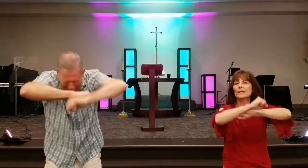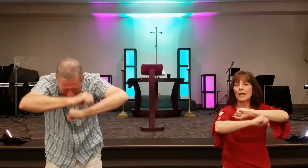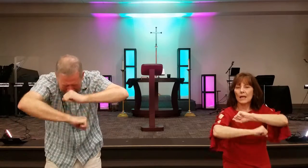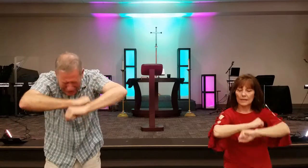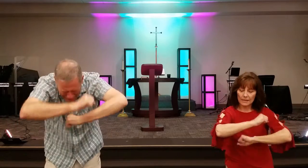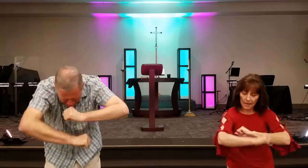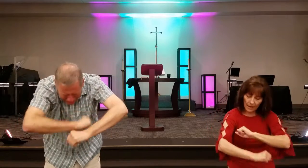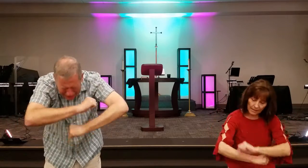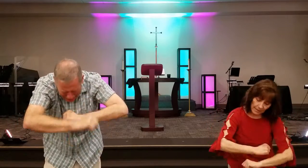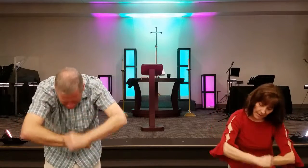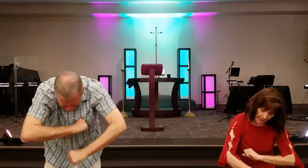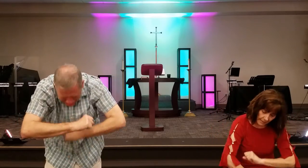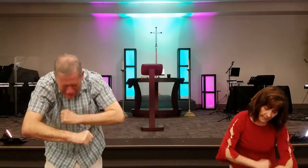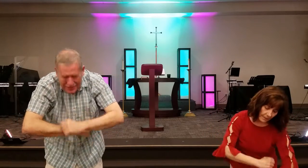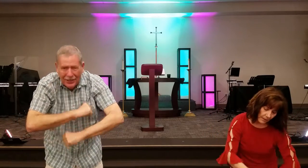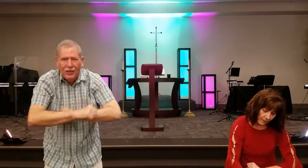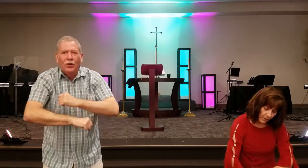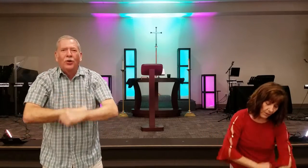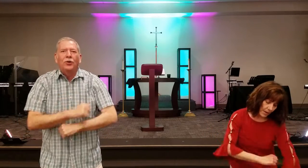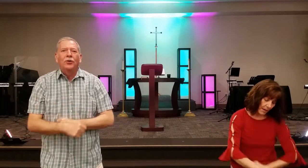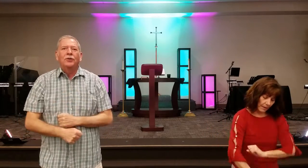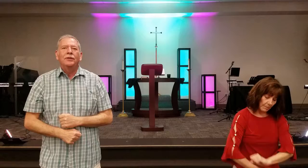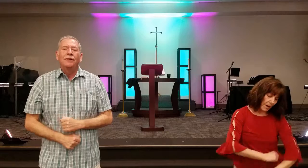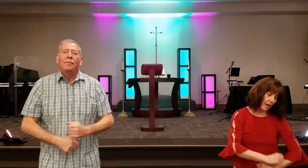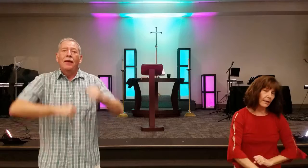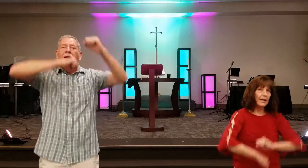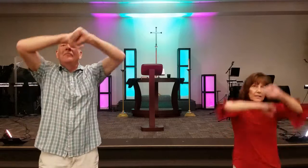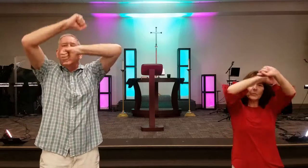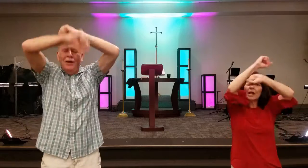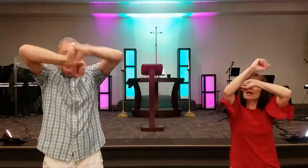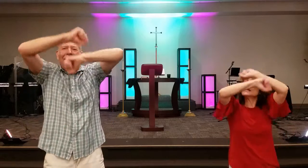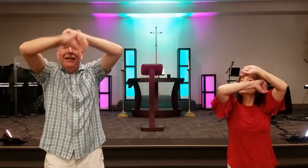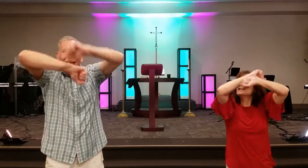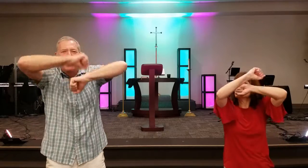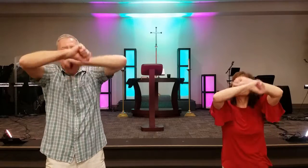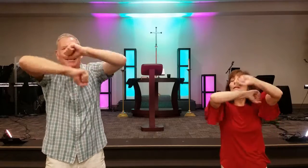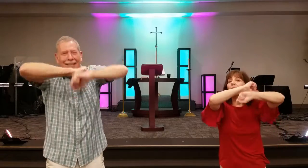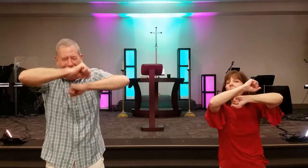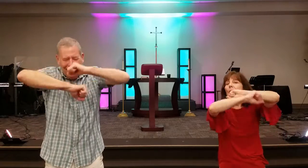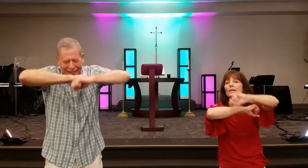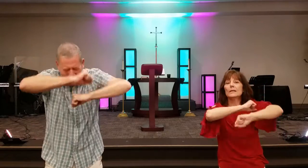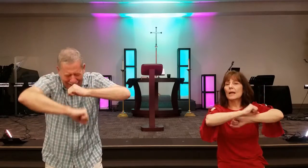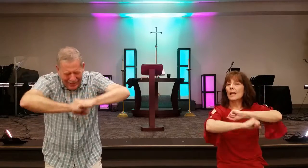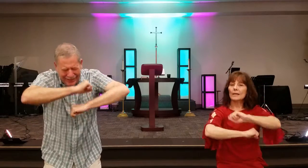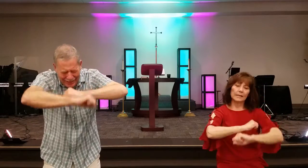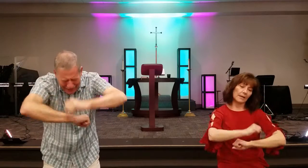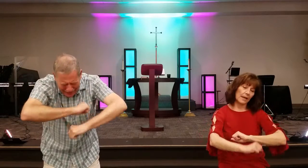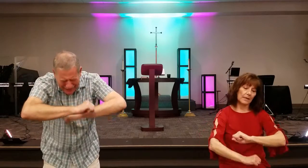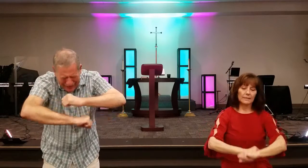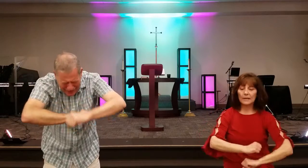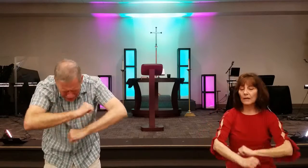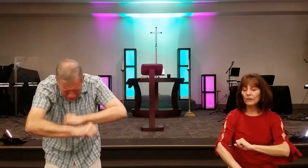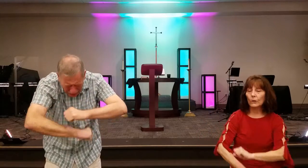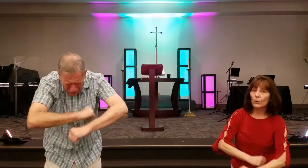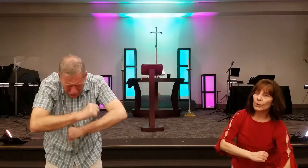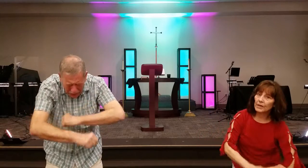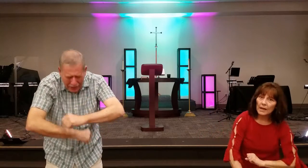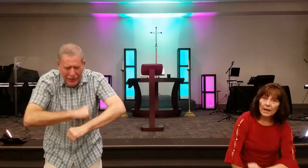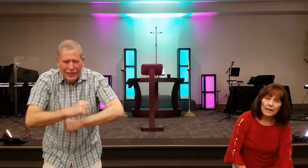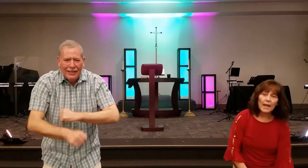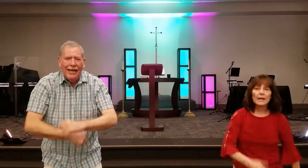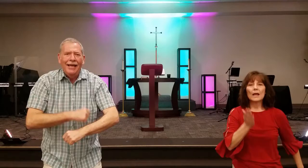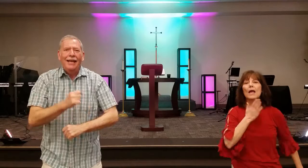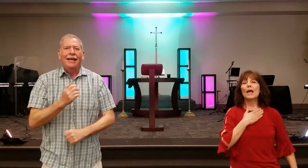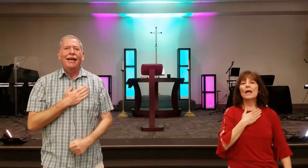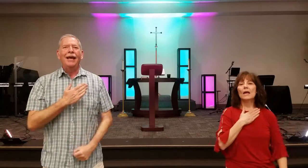the Lord. Come on let's praise the Lord.